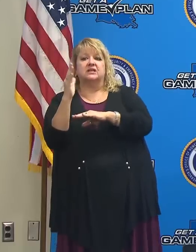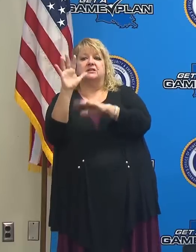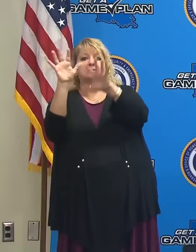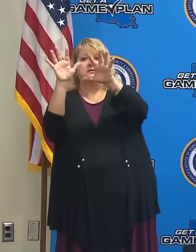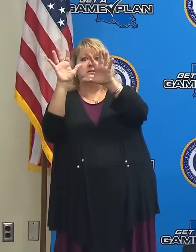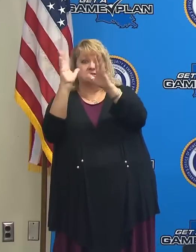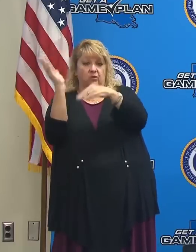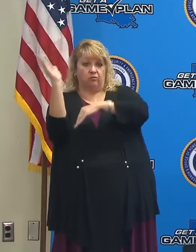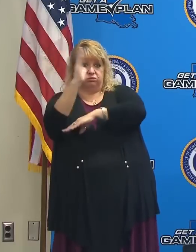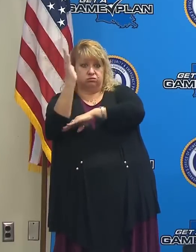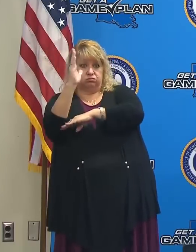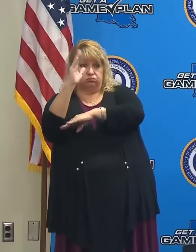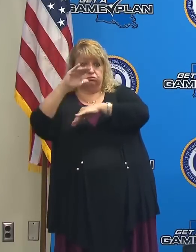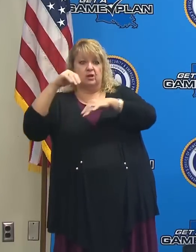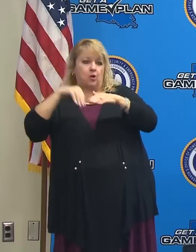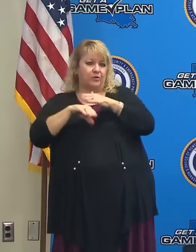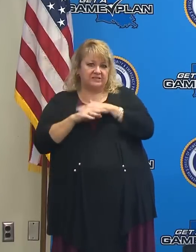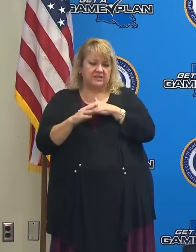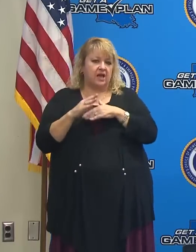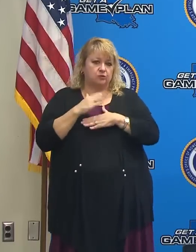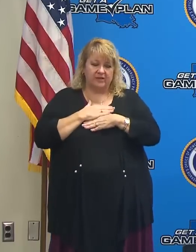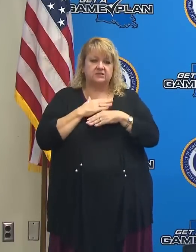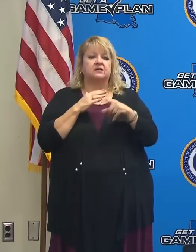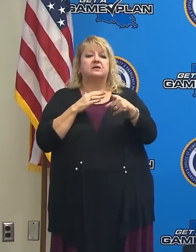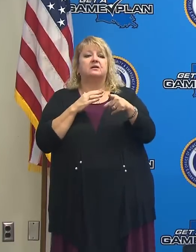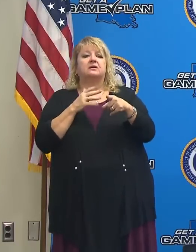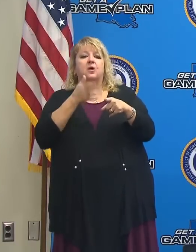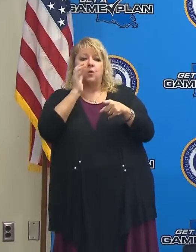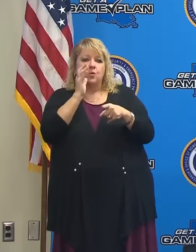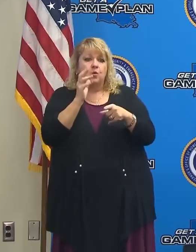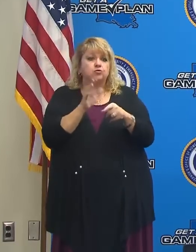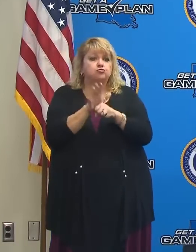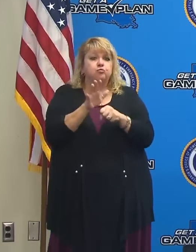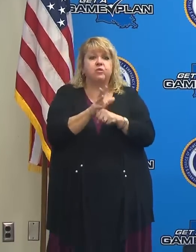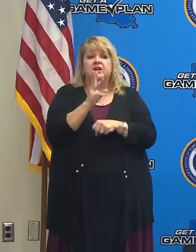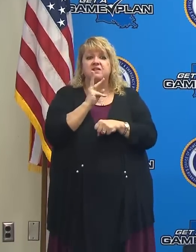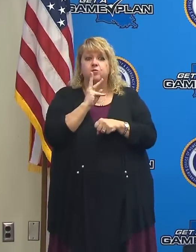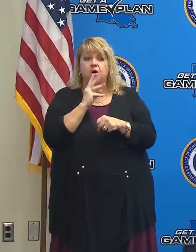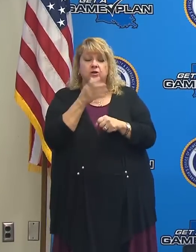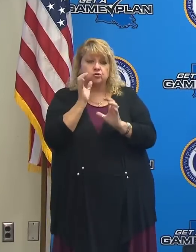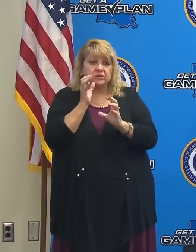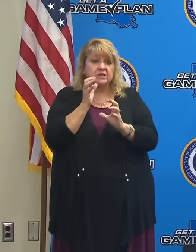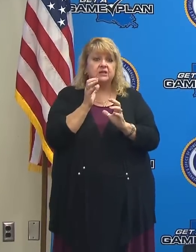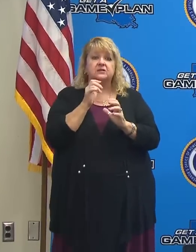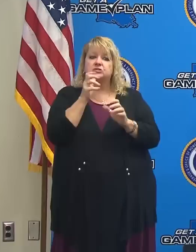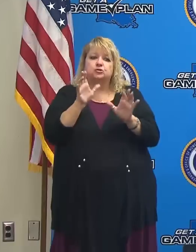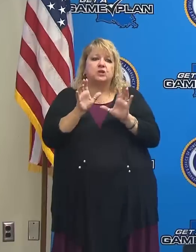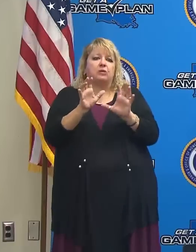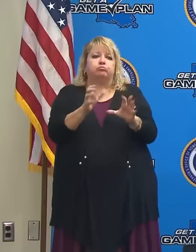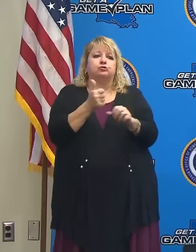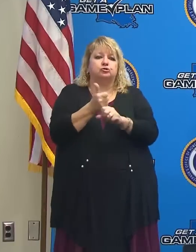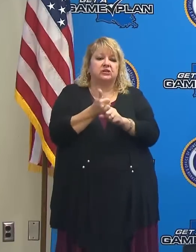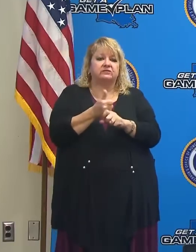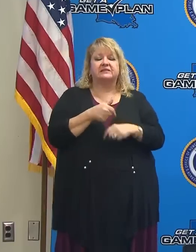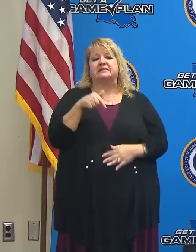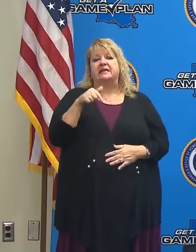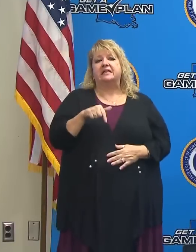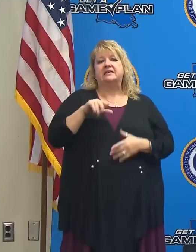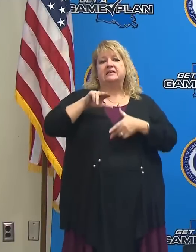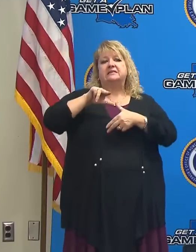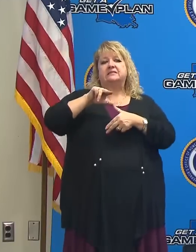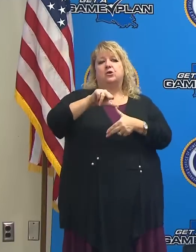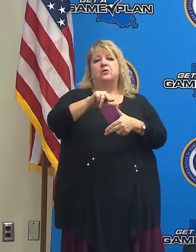yourself. It's not worth it. I have to remind folks again, this is a fast-moving storm, which means